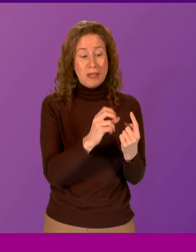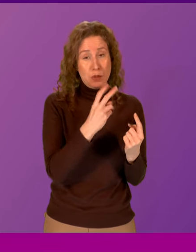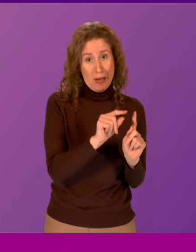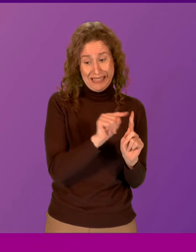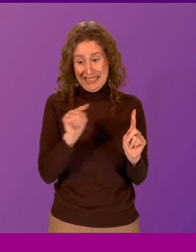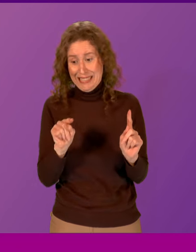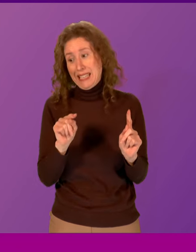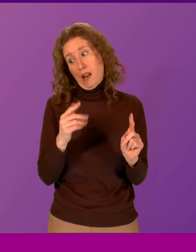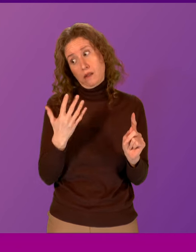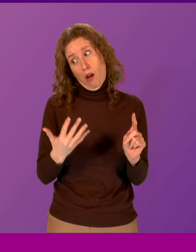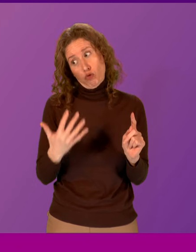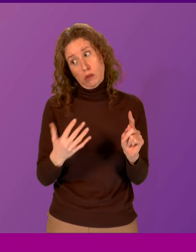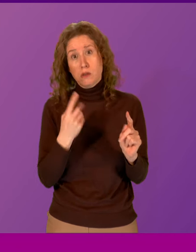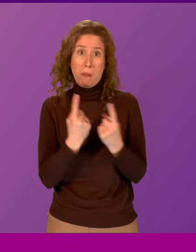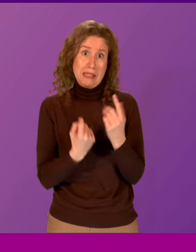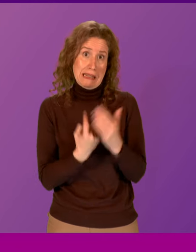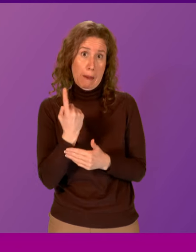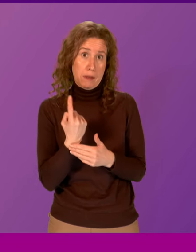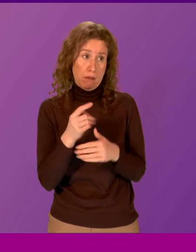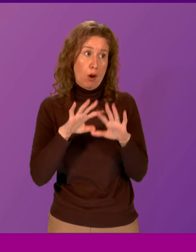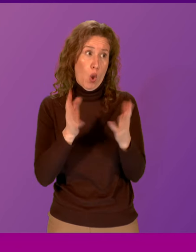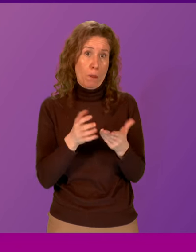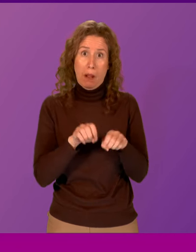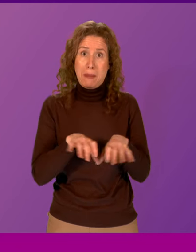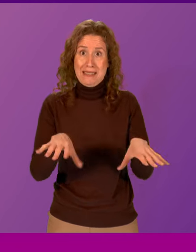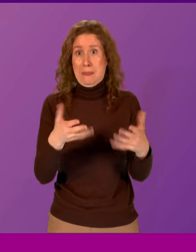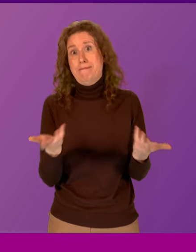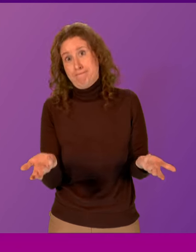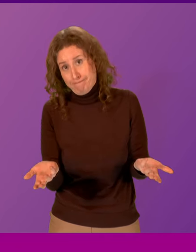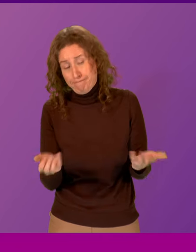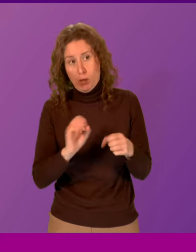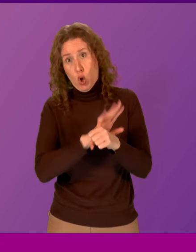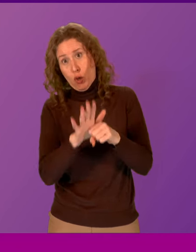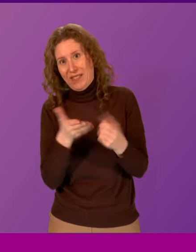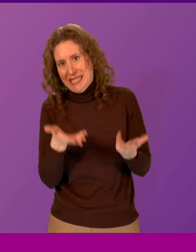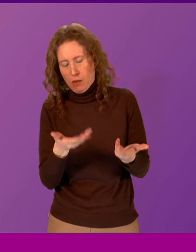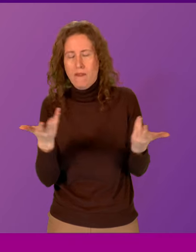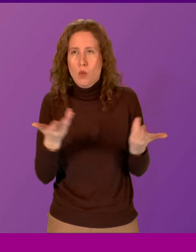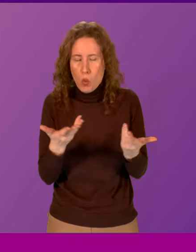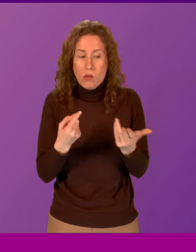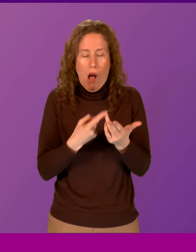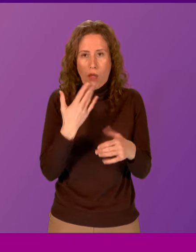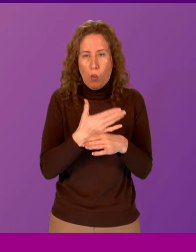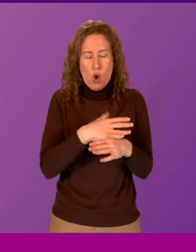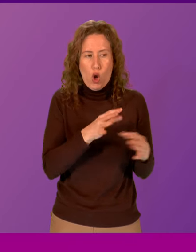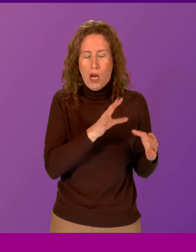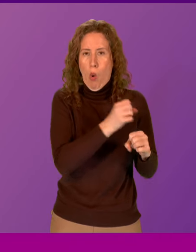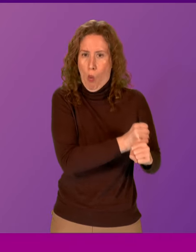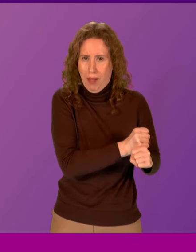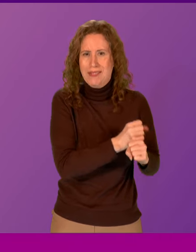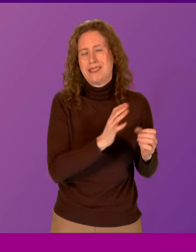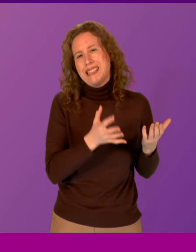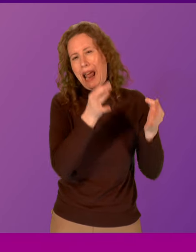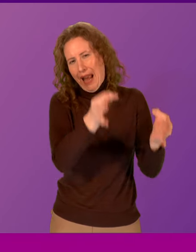and, of course, the current time, and that was a global pandemic, which, of course, undoubtedly resulted in the fact that other work had to be delayed. think most